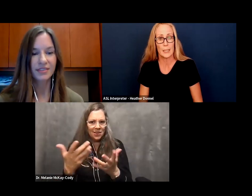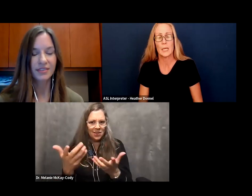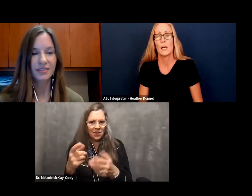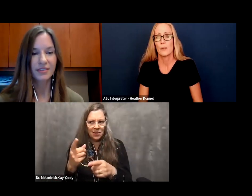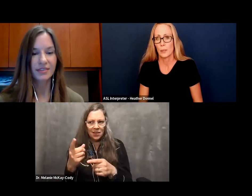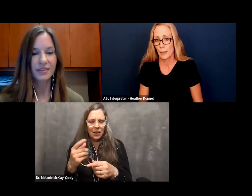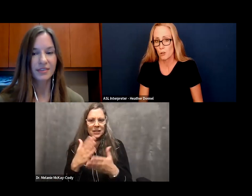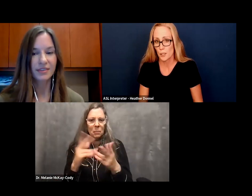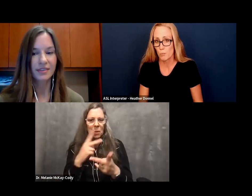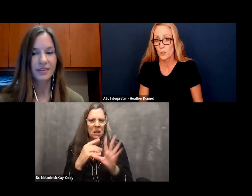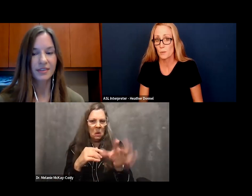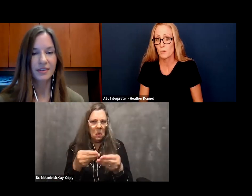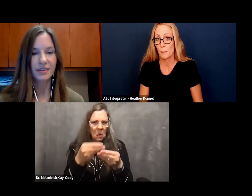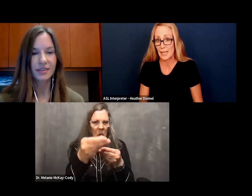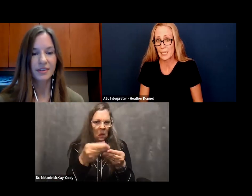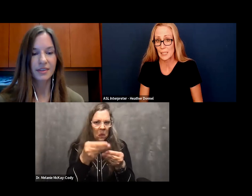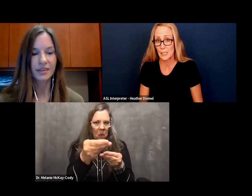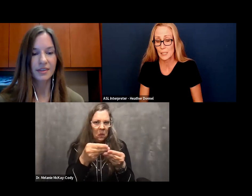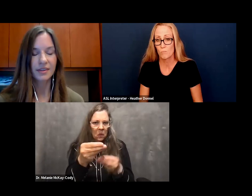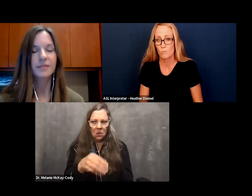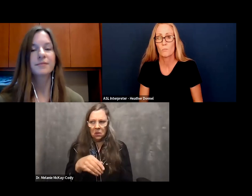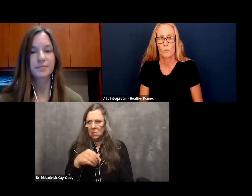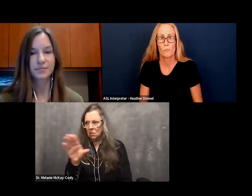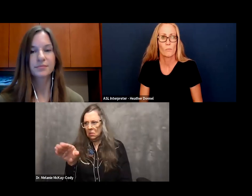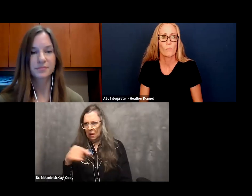And then we came across multiple paintings.